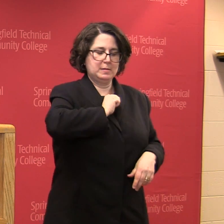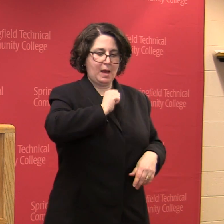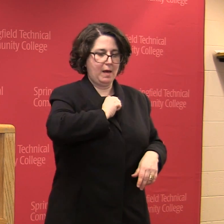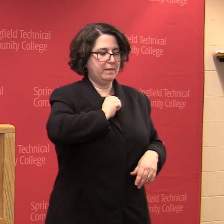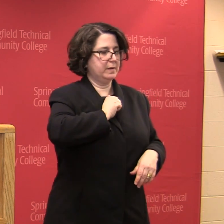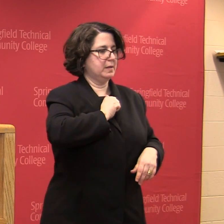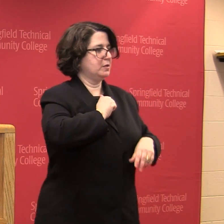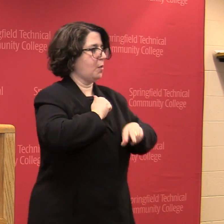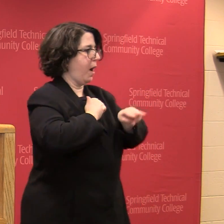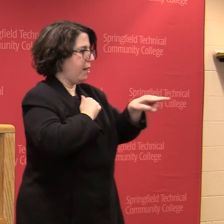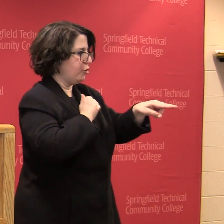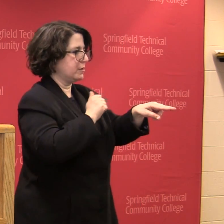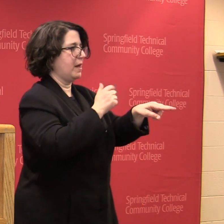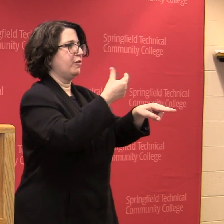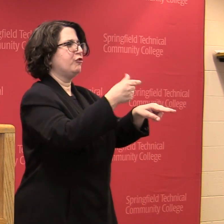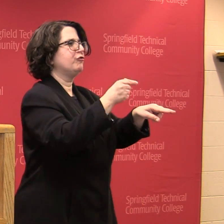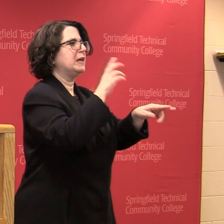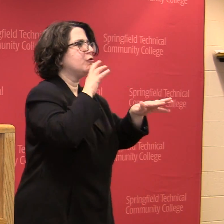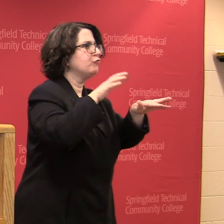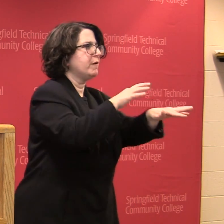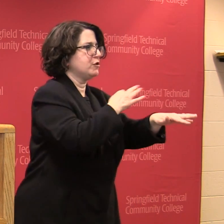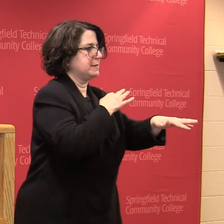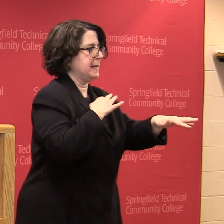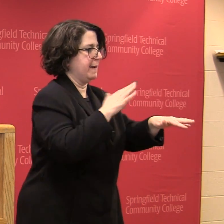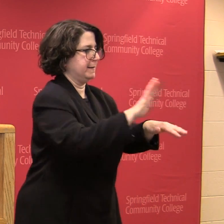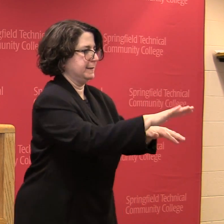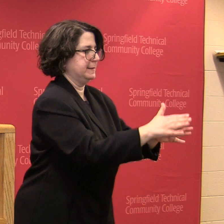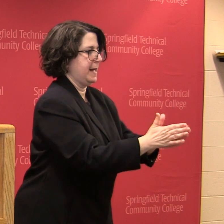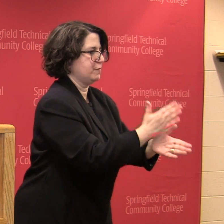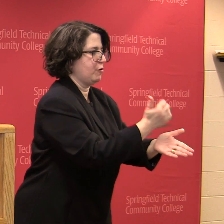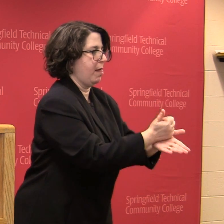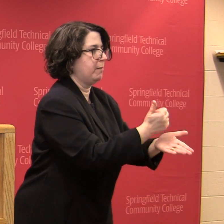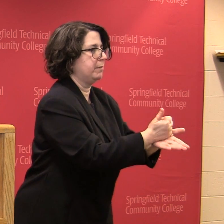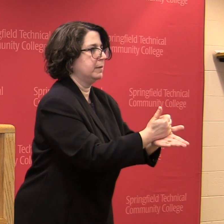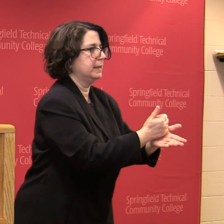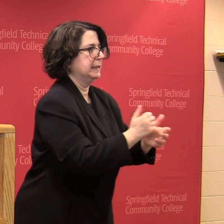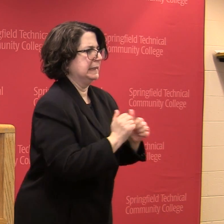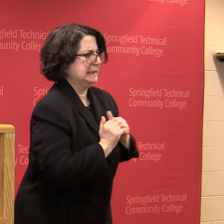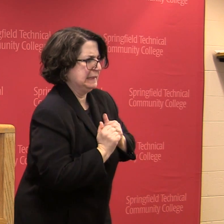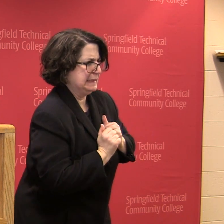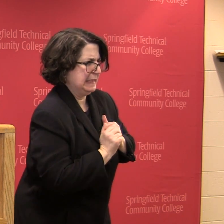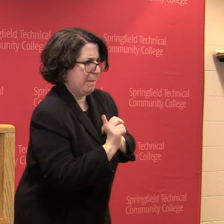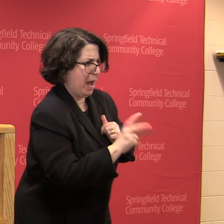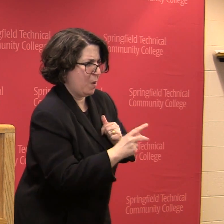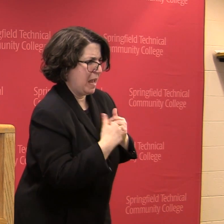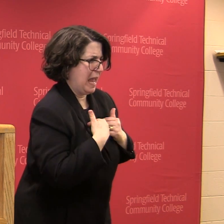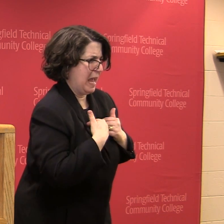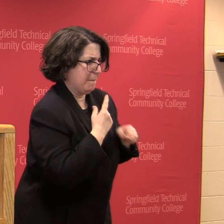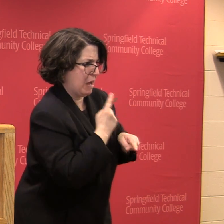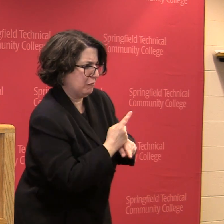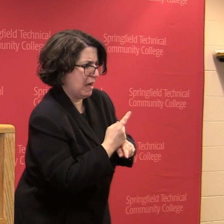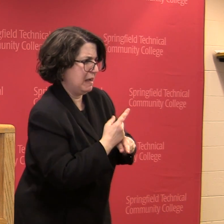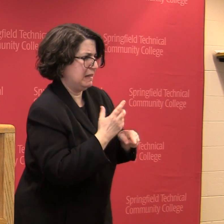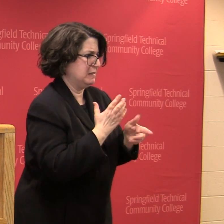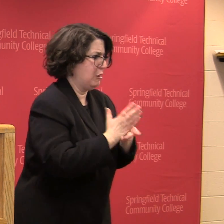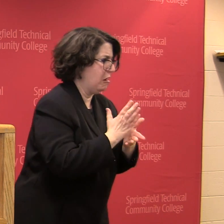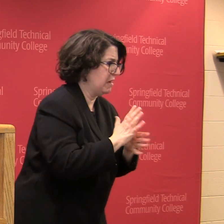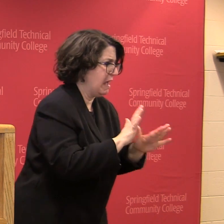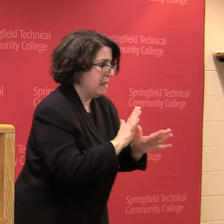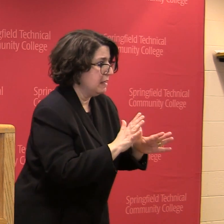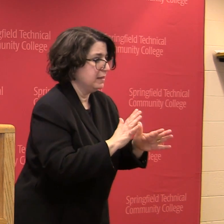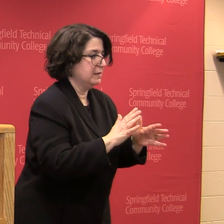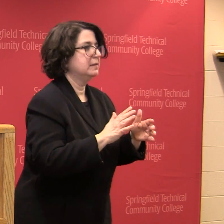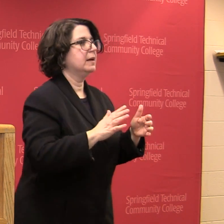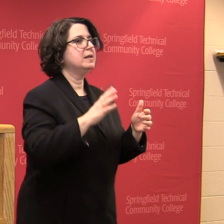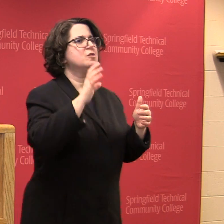and to ask for help. Am I in the wrong, or is it okay that I feel this way? It's okay to be in a situation